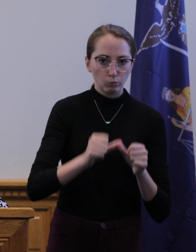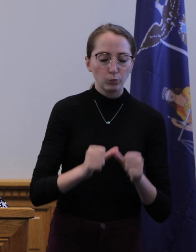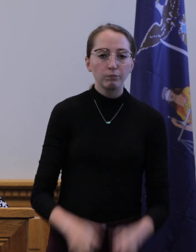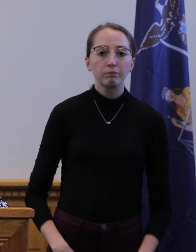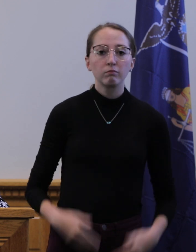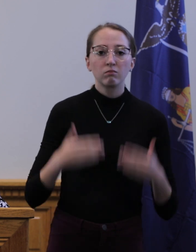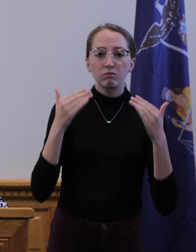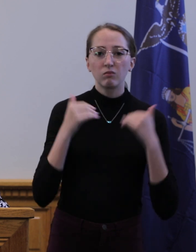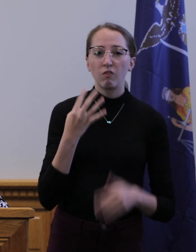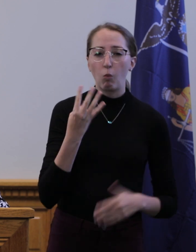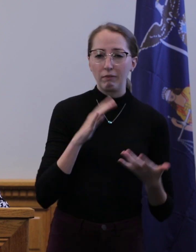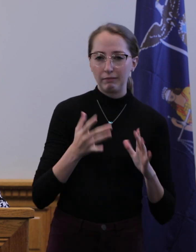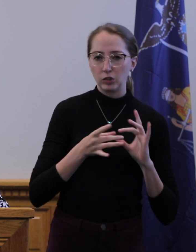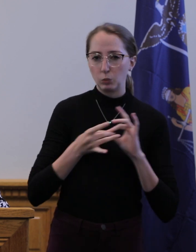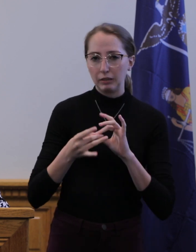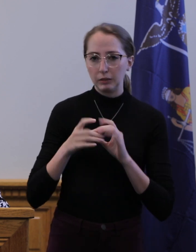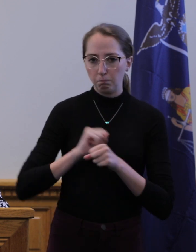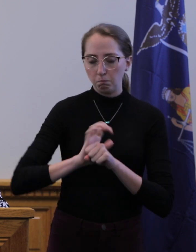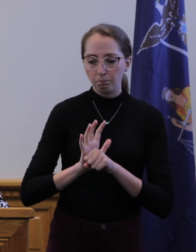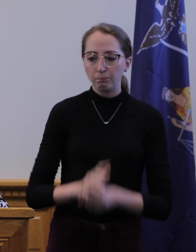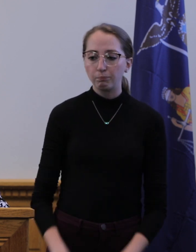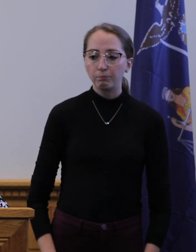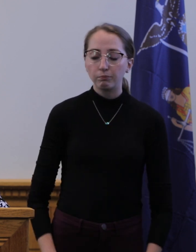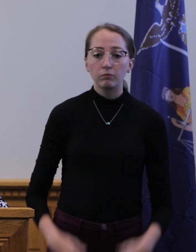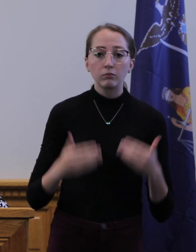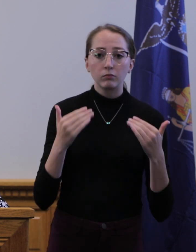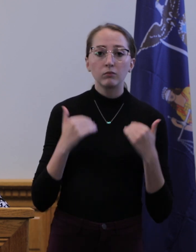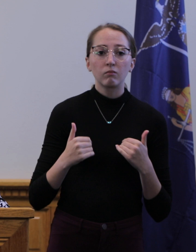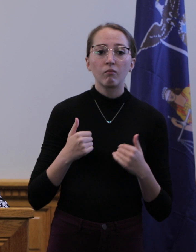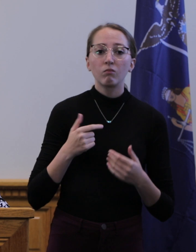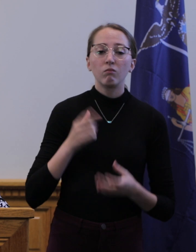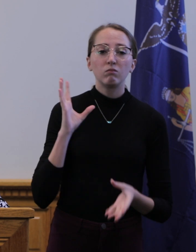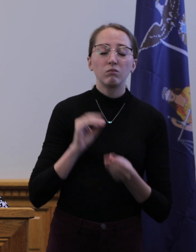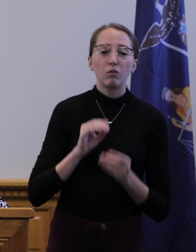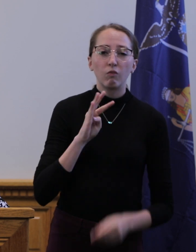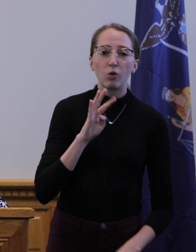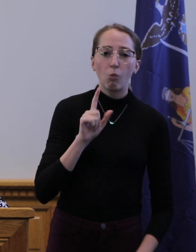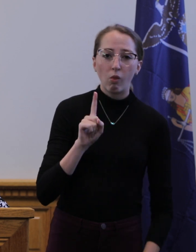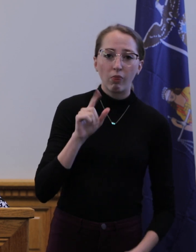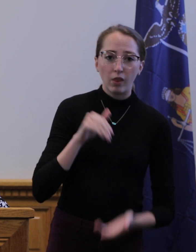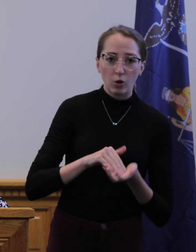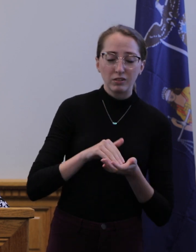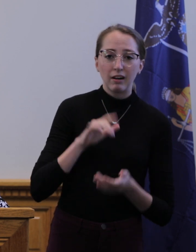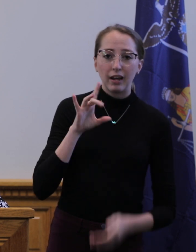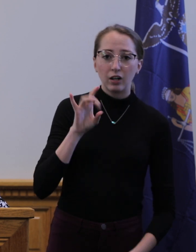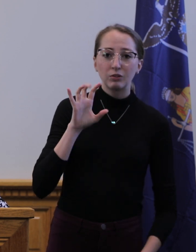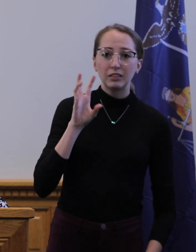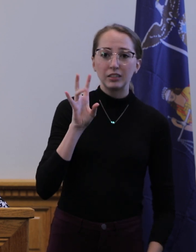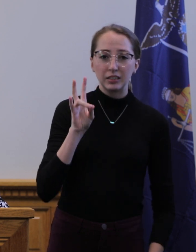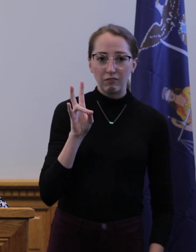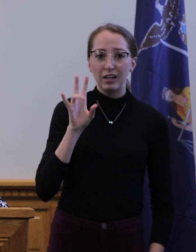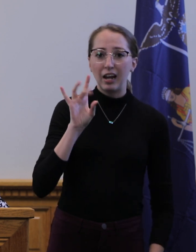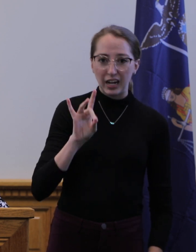four deaths related to COVID-19. We've received 41,878